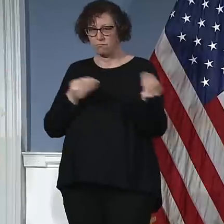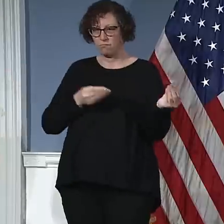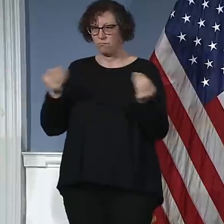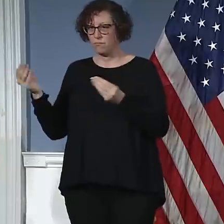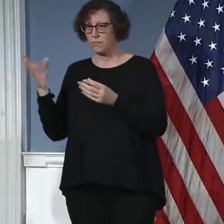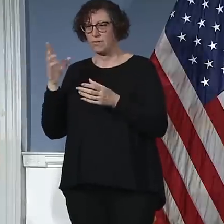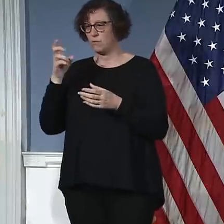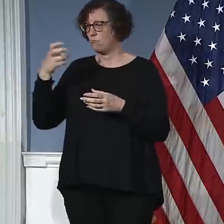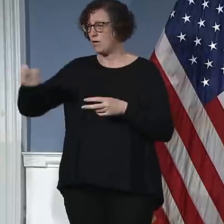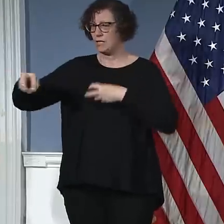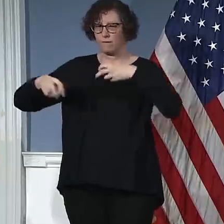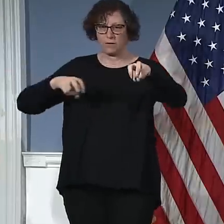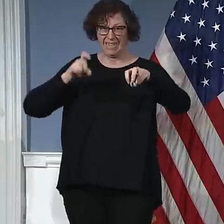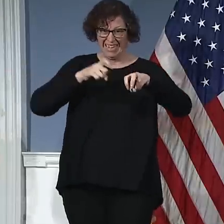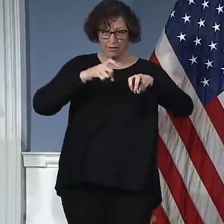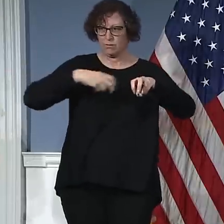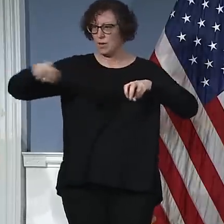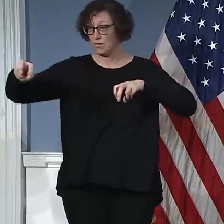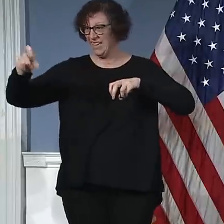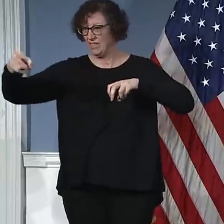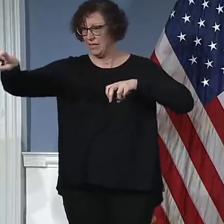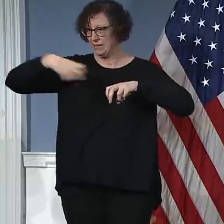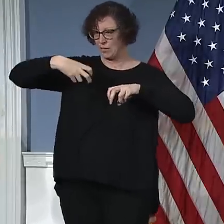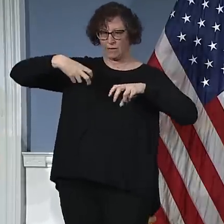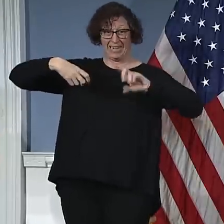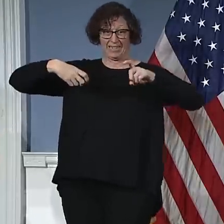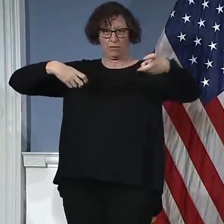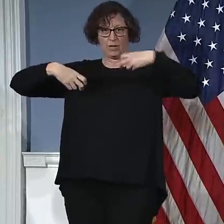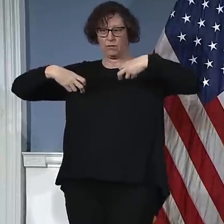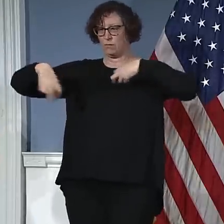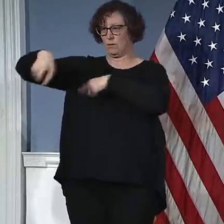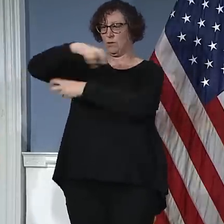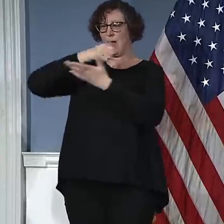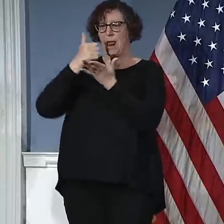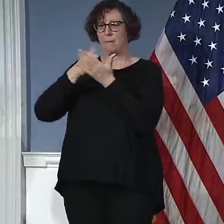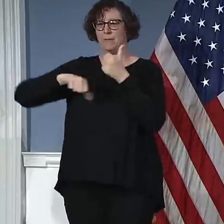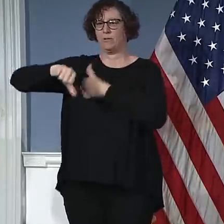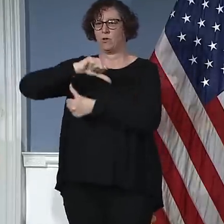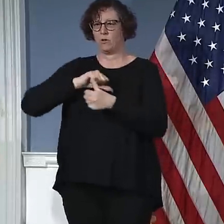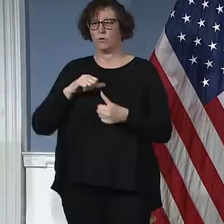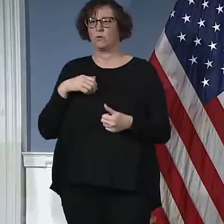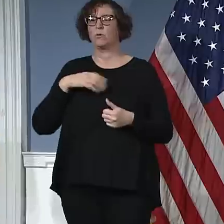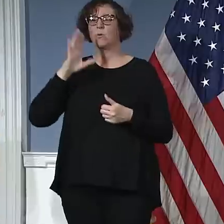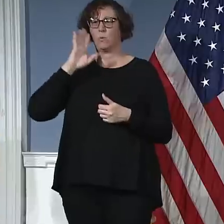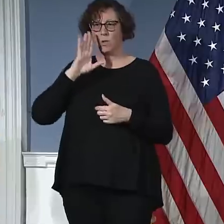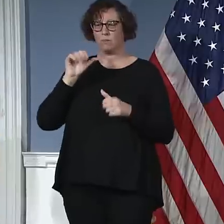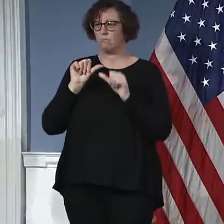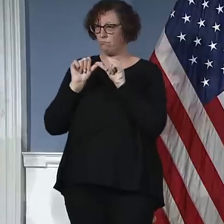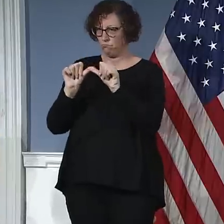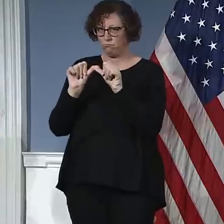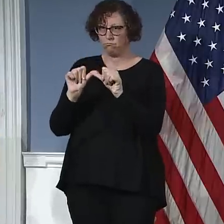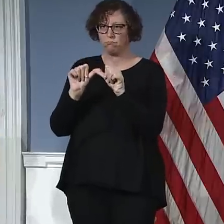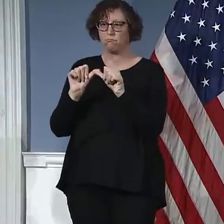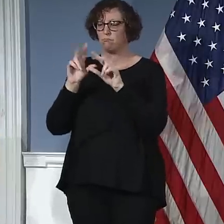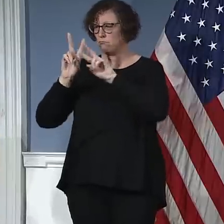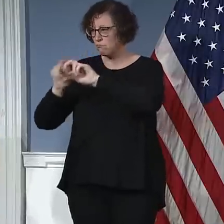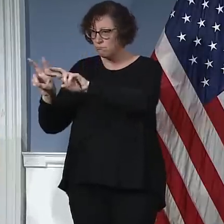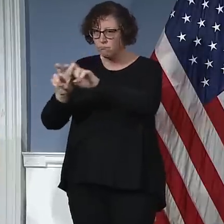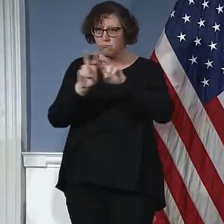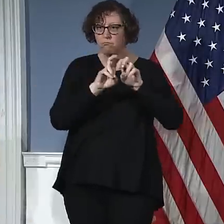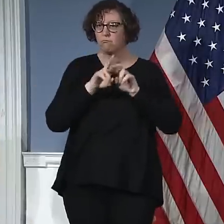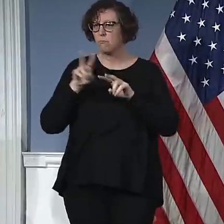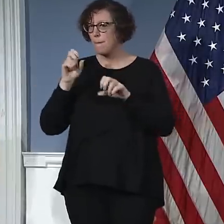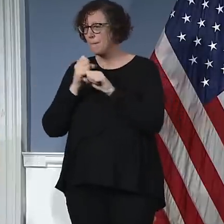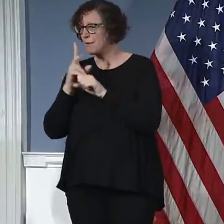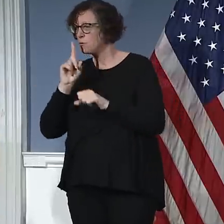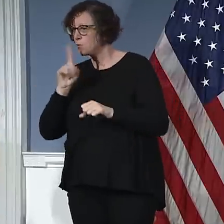is a situation where any hospital doesn't have the basics. And so we'll keep mixing and matching literally day by day, hour by hour,